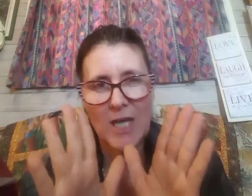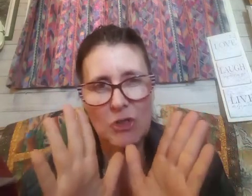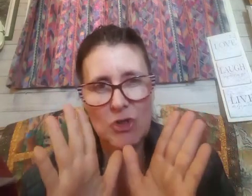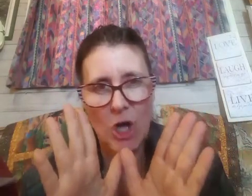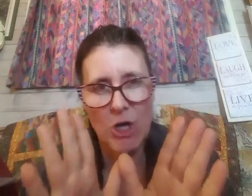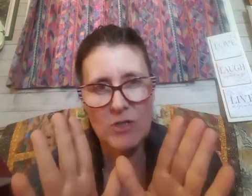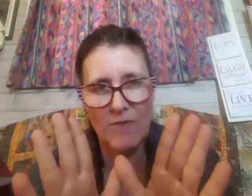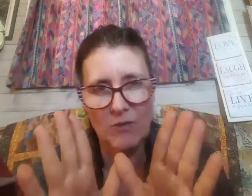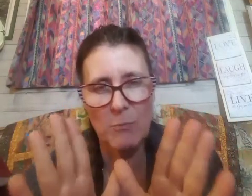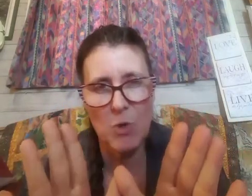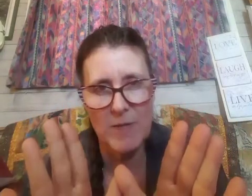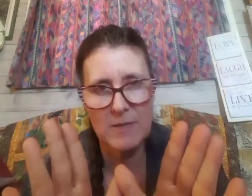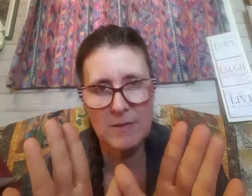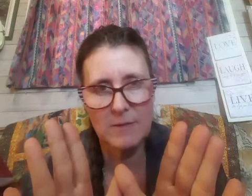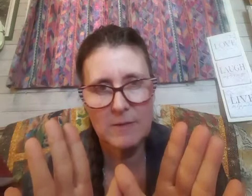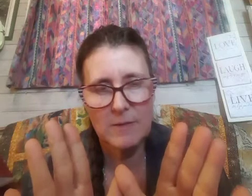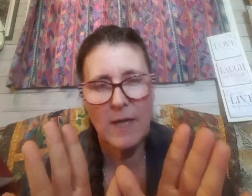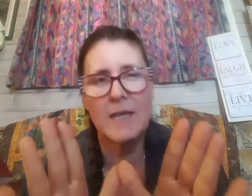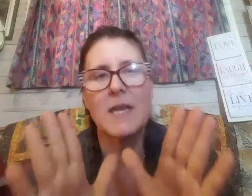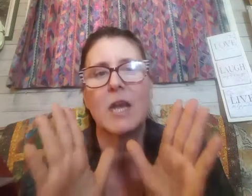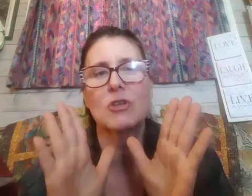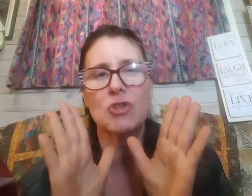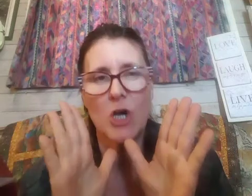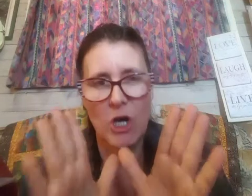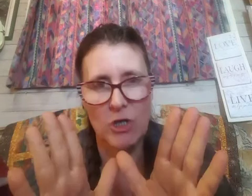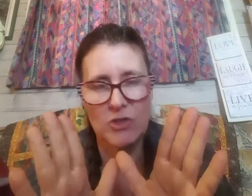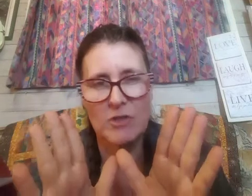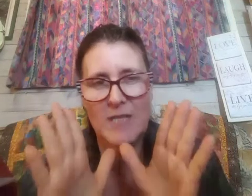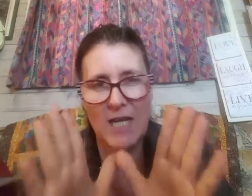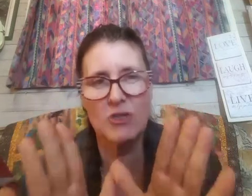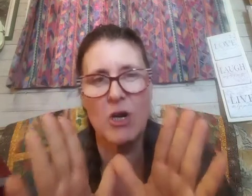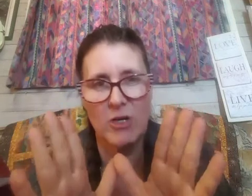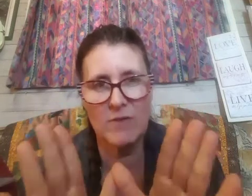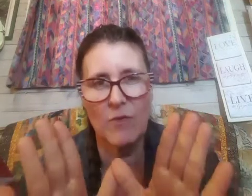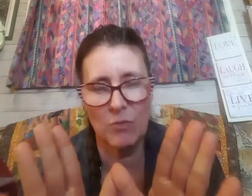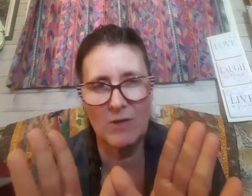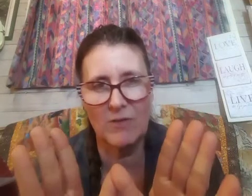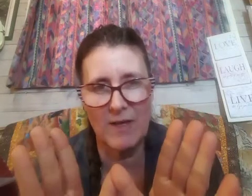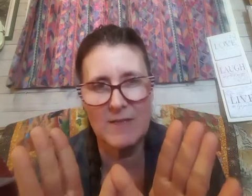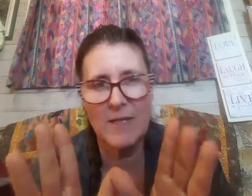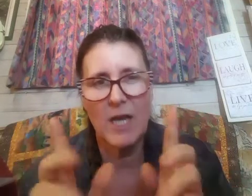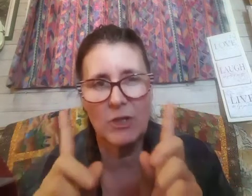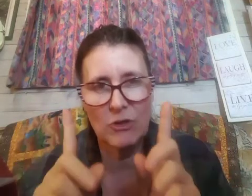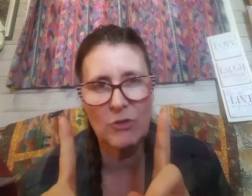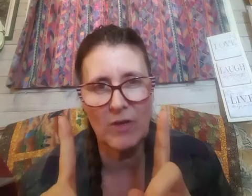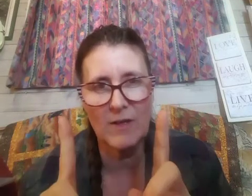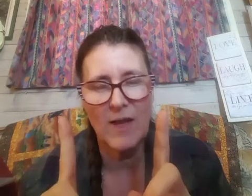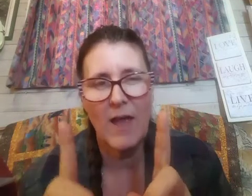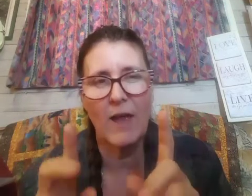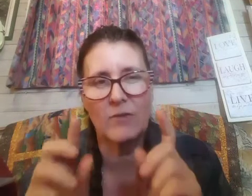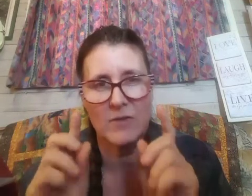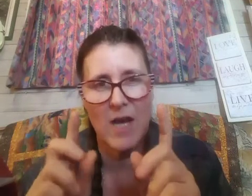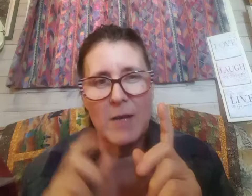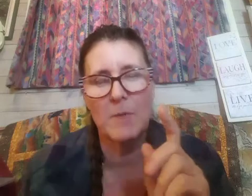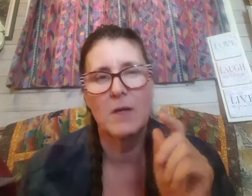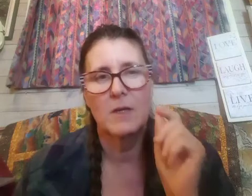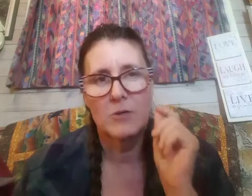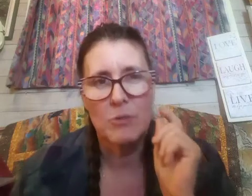take charge of this moment and take charge take charge of the reset and use it as a time to